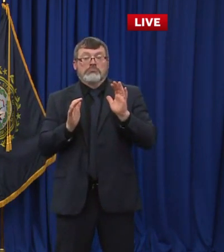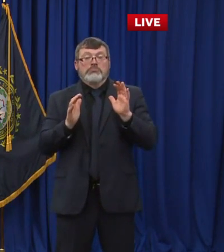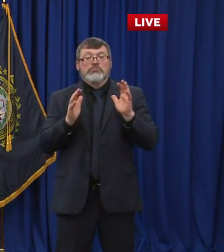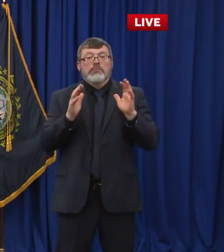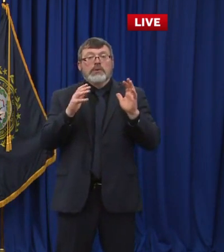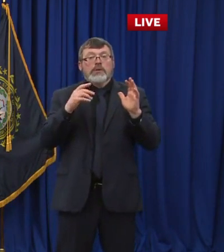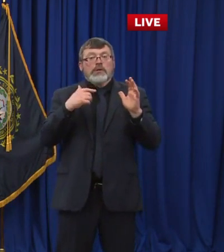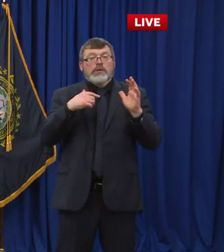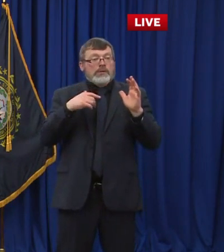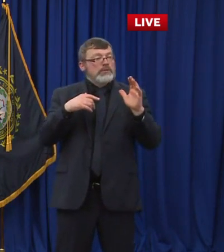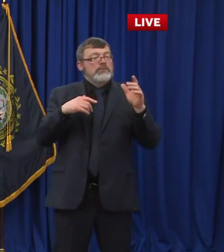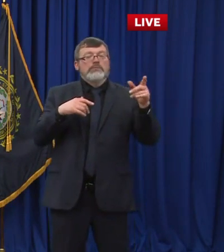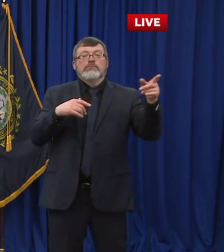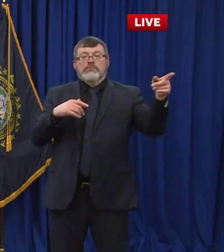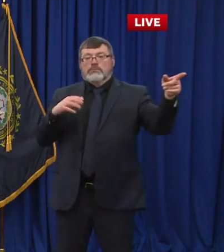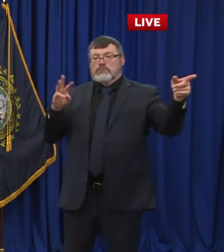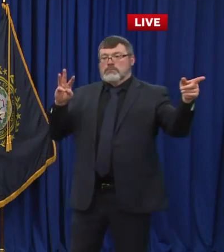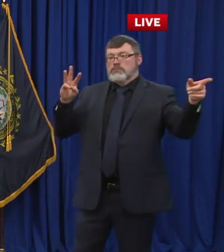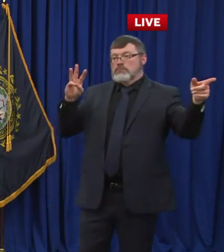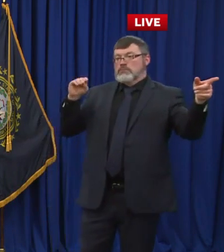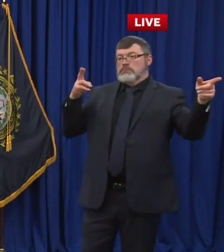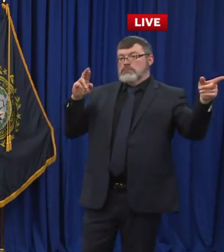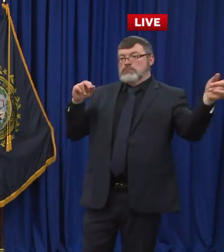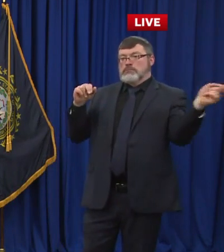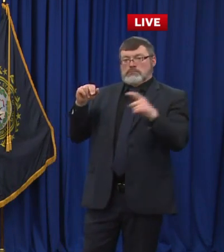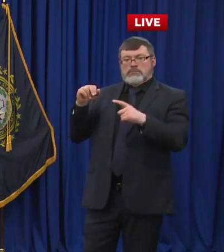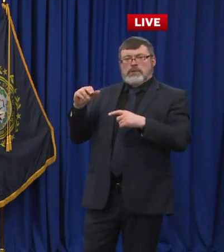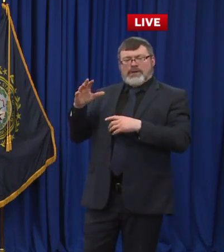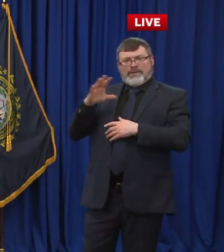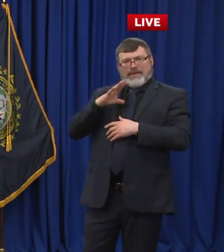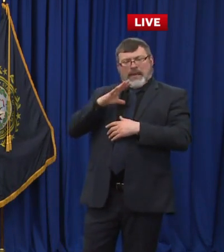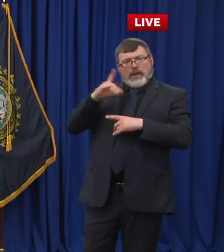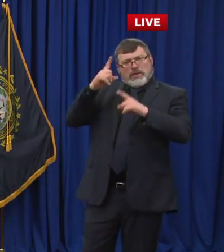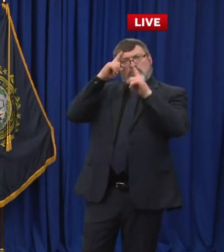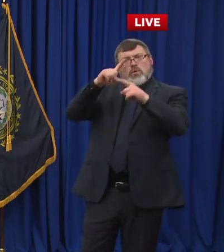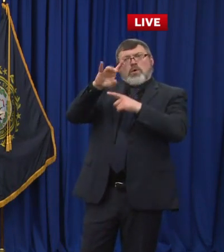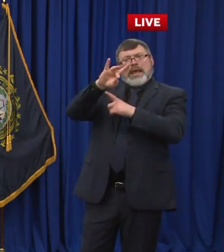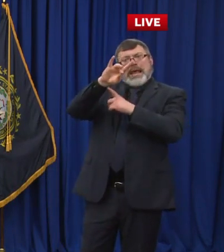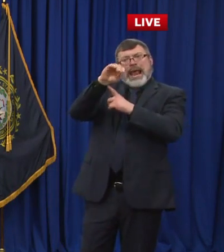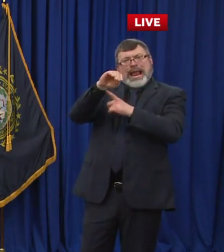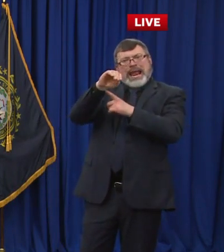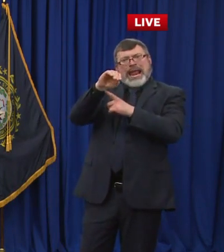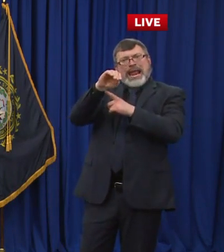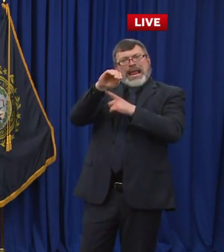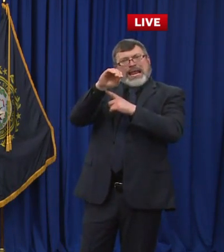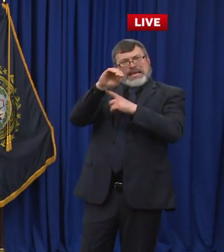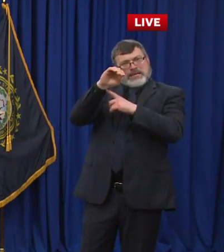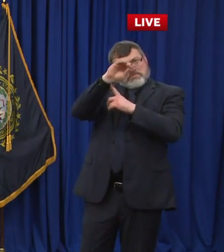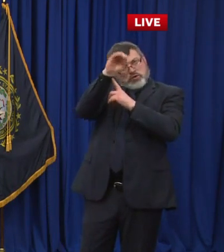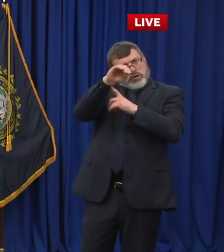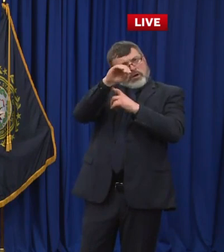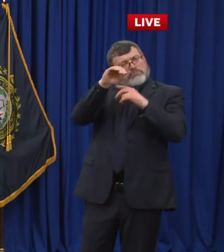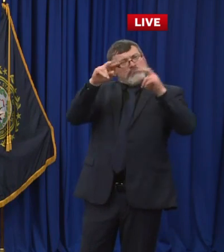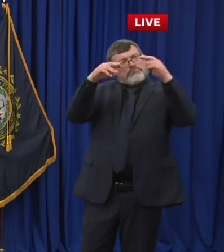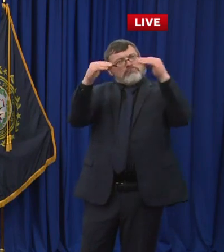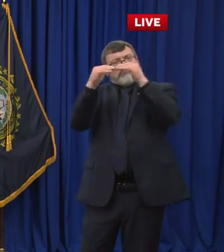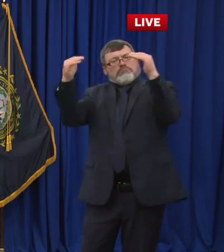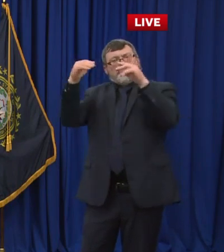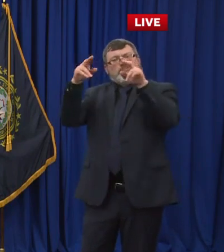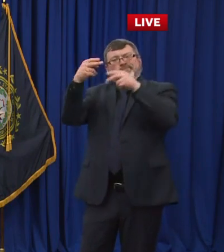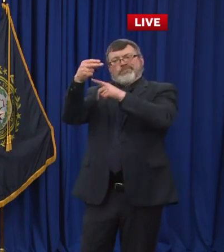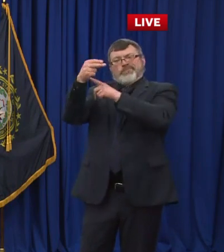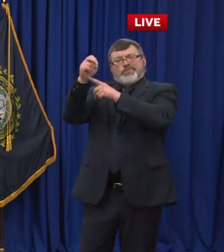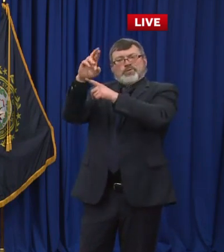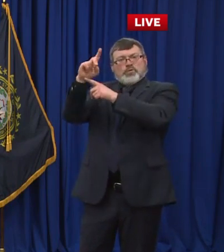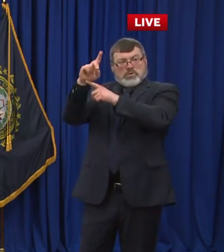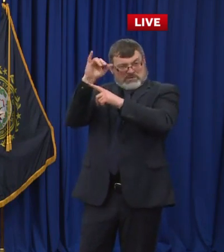possible herd immunity, that's we're on our way there. Yes, no. In long term care, we are in good shape in long term care. But again, the vaccine